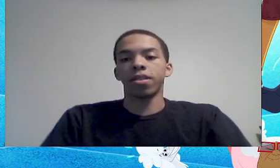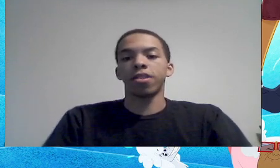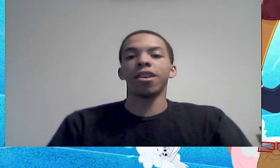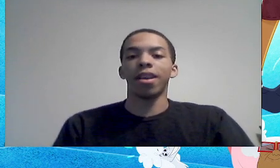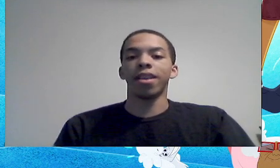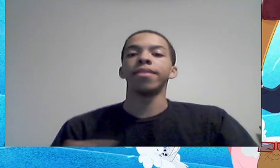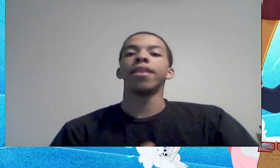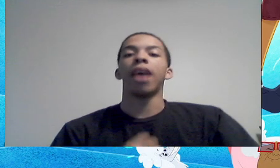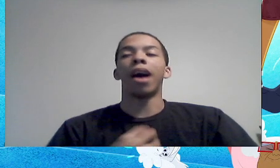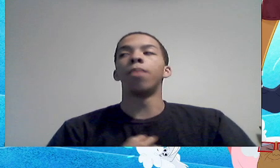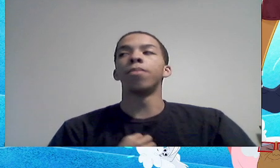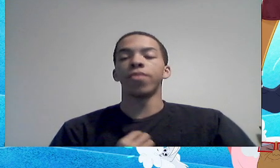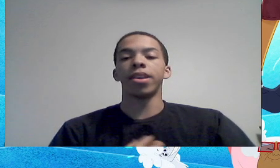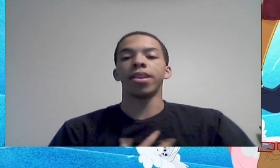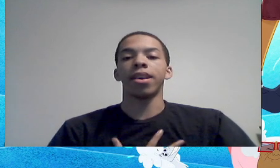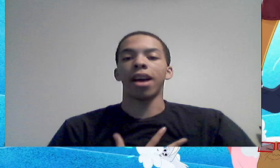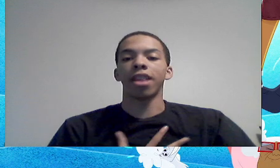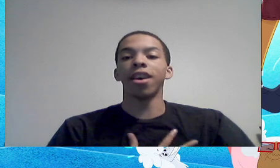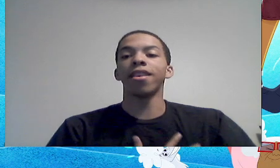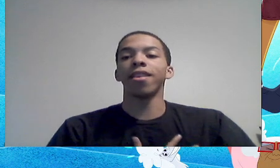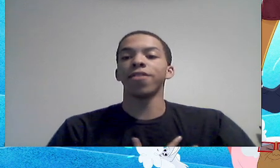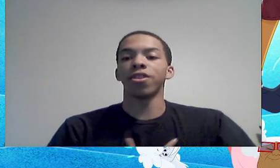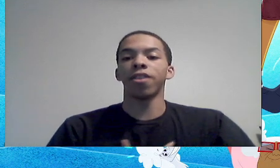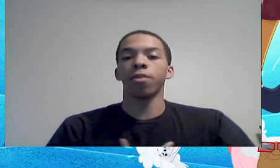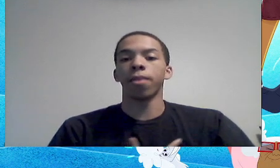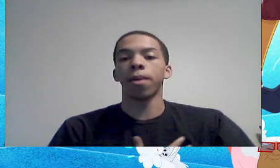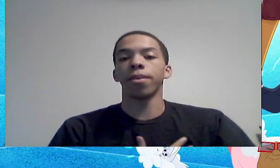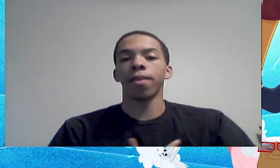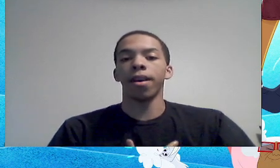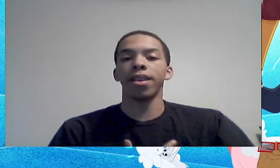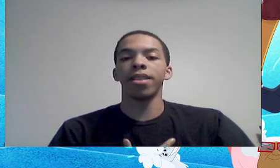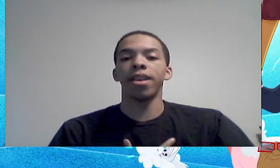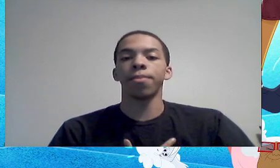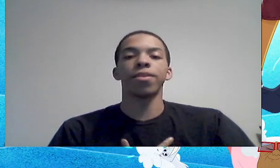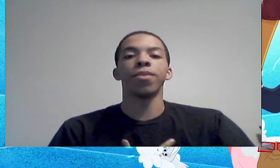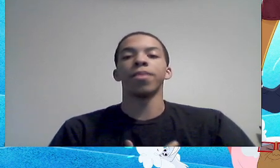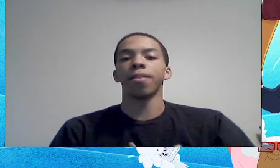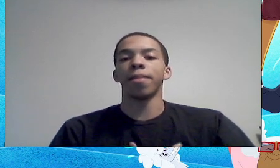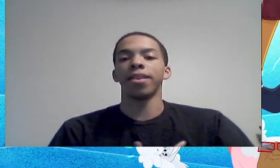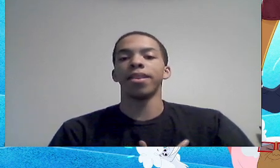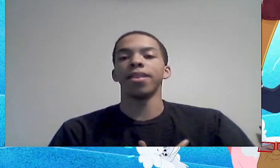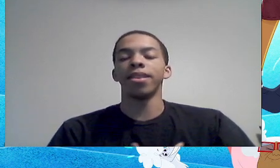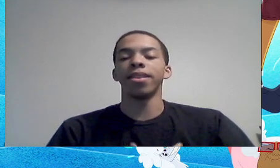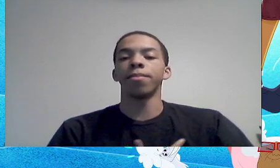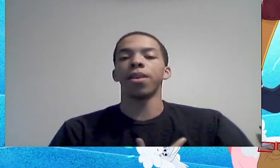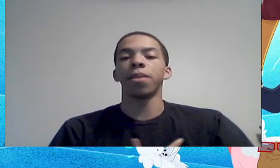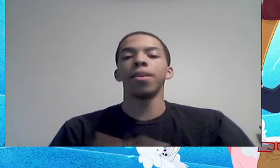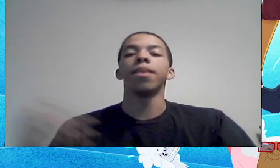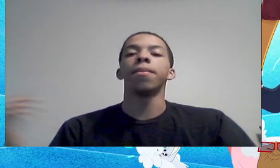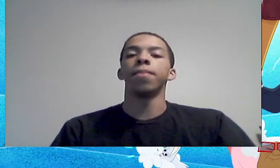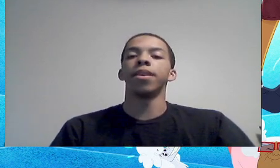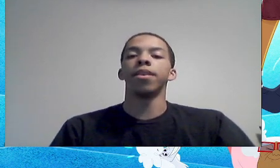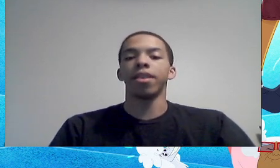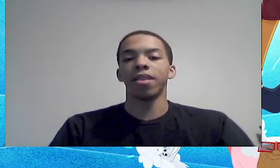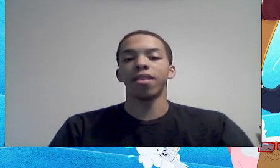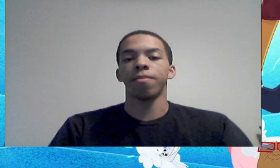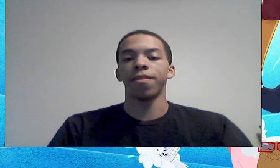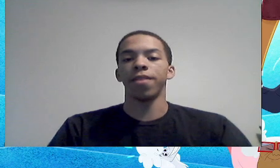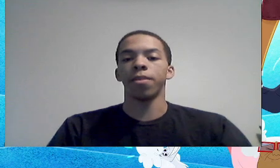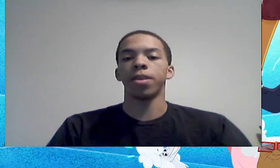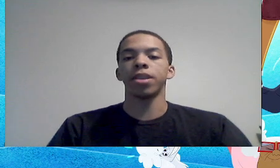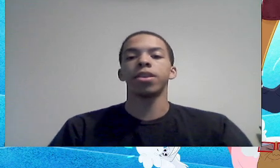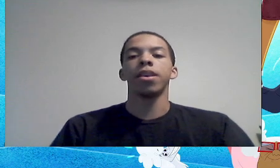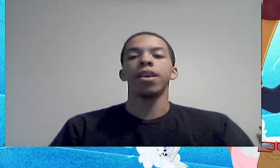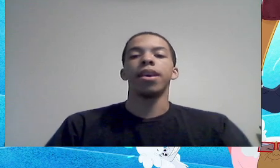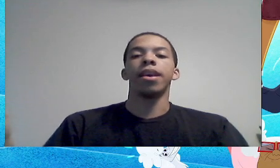touch, uh, I almost wanted, I thought for sure I would probably cry in the episode, but somehow it didn't break me, but it touched